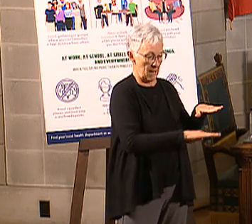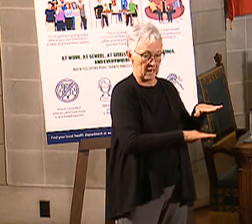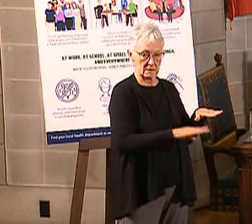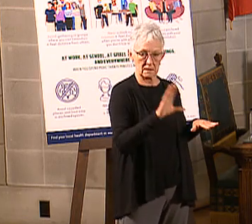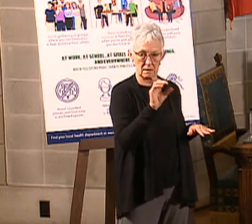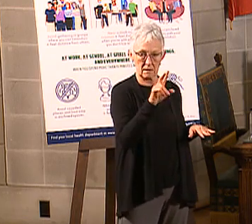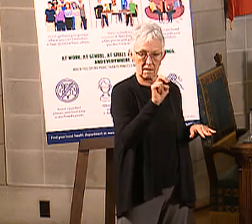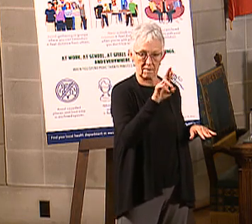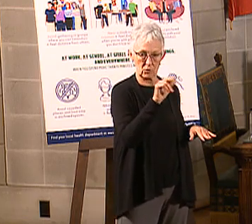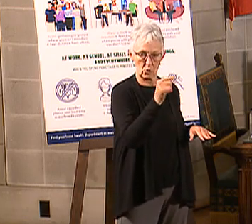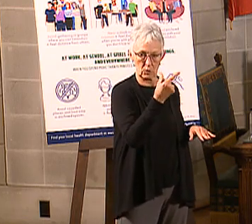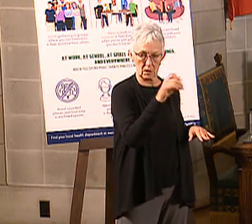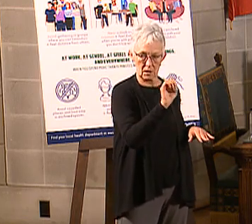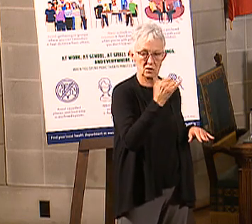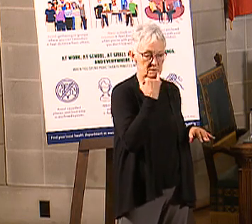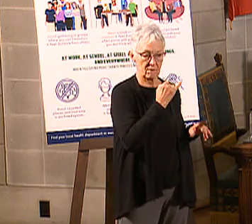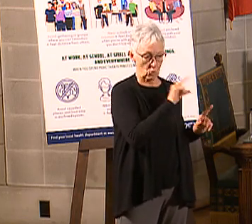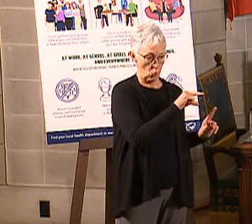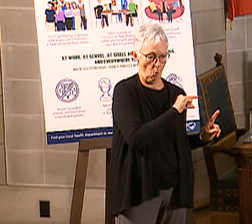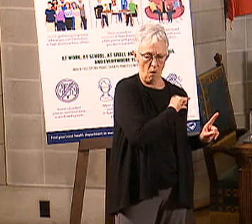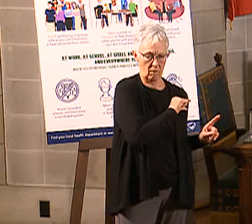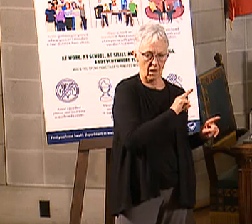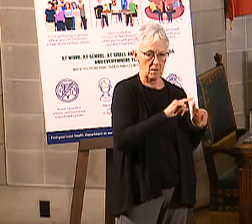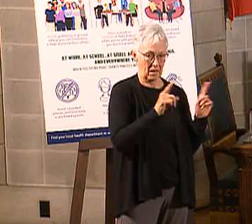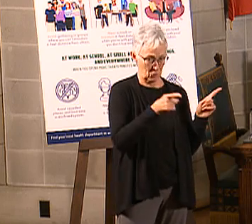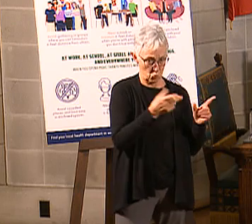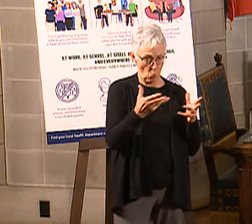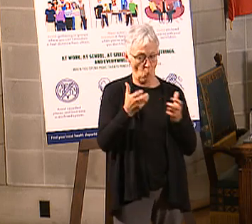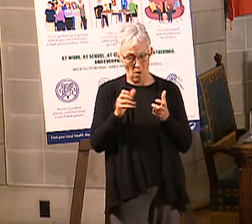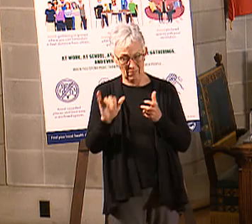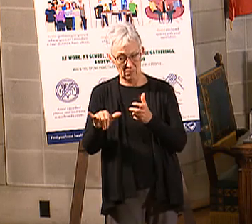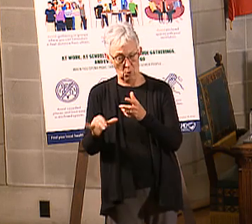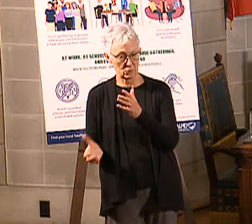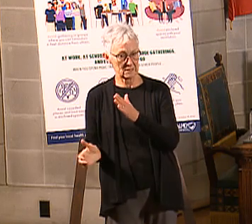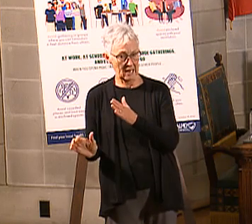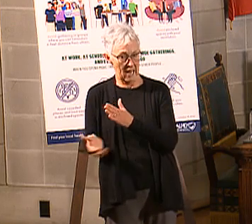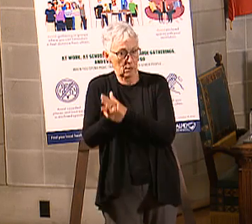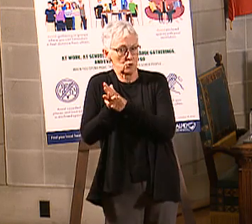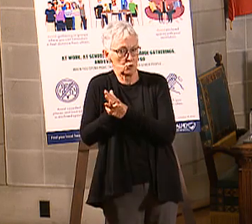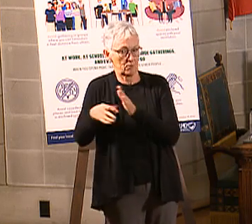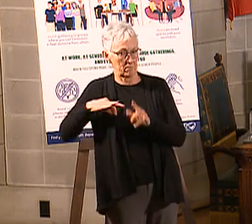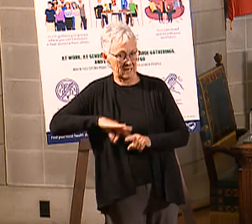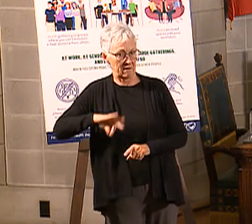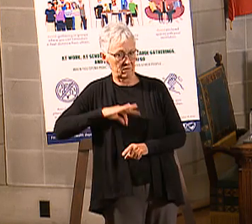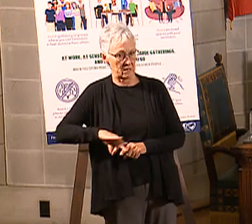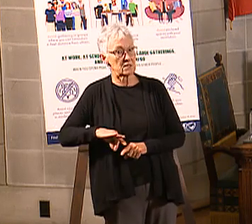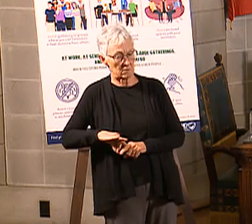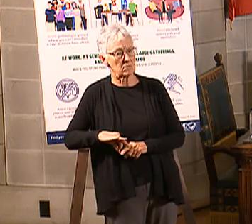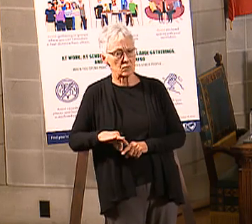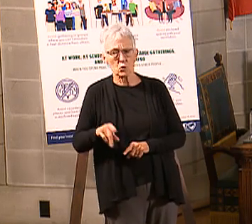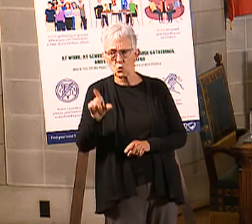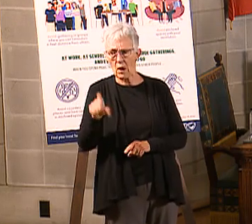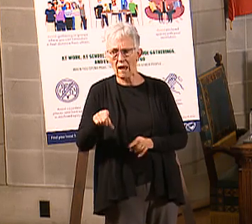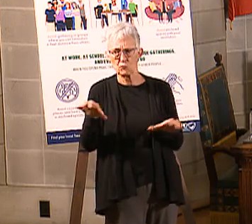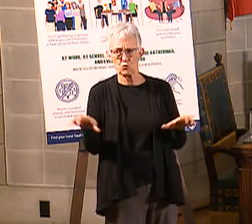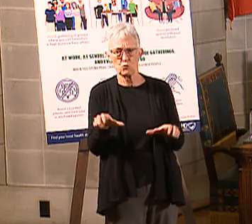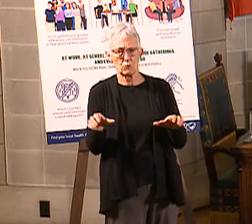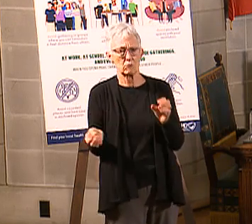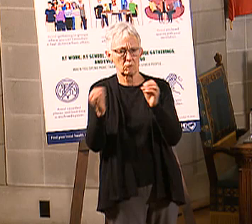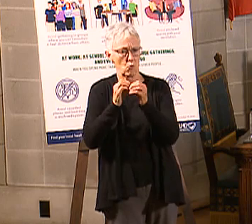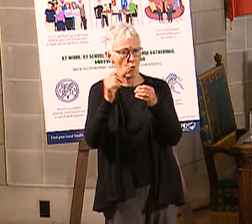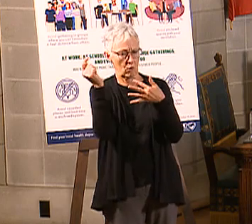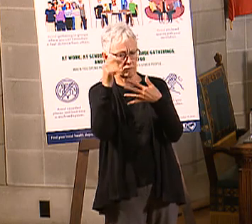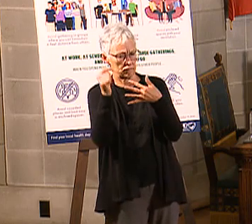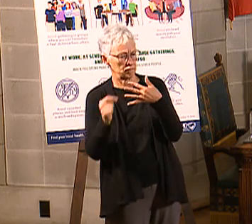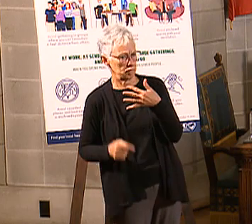subject to you, you've to be qualified, right, just like our regular Medicaid program. But to receive the additional services with regard to dental, vision, and overcount of